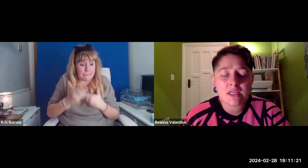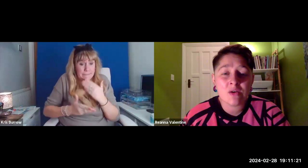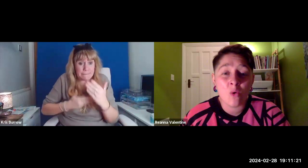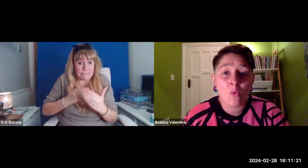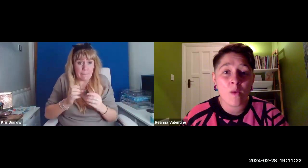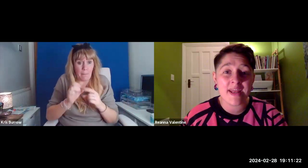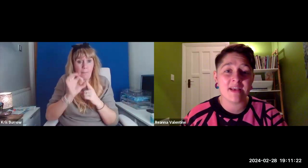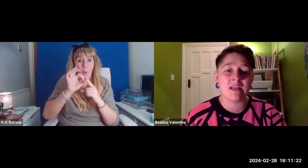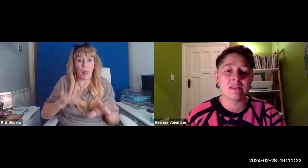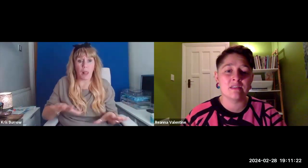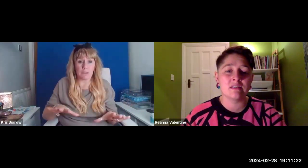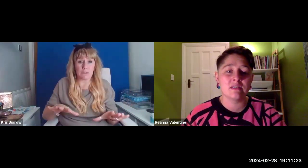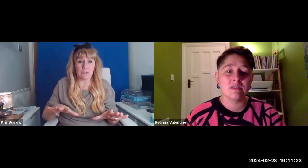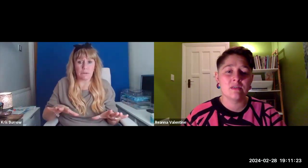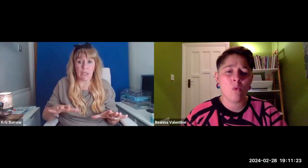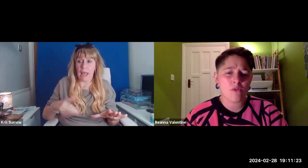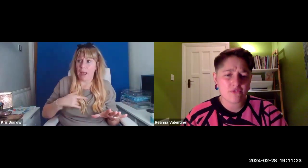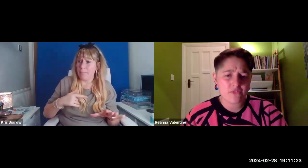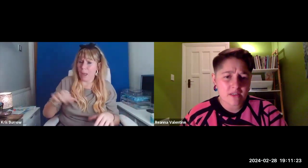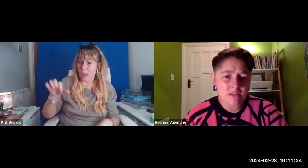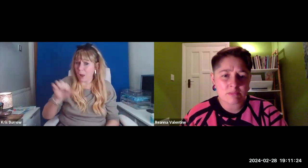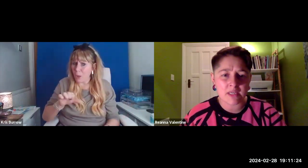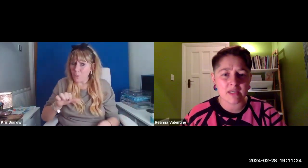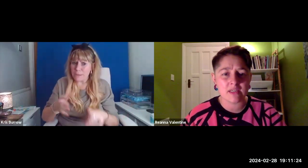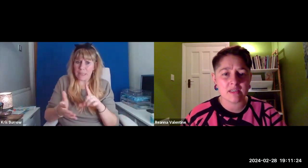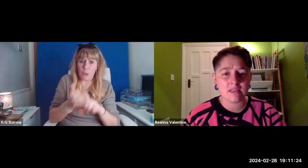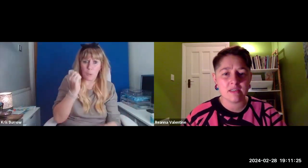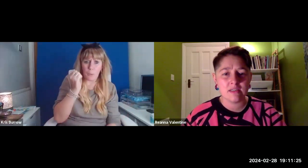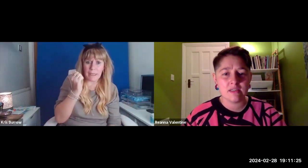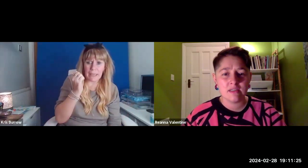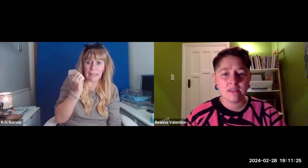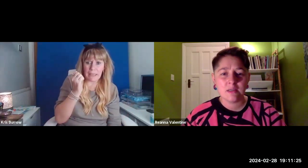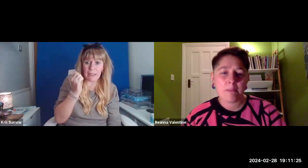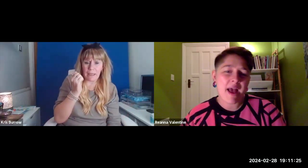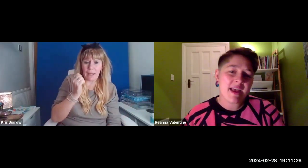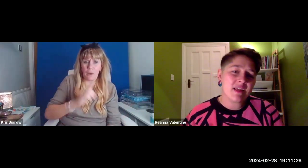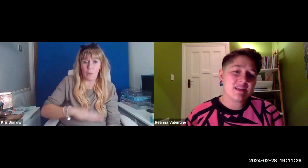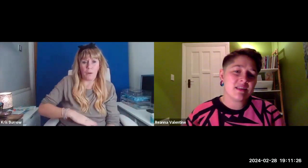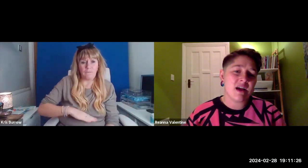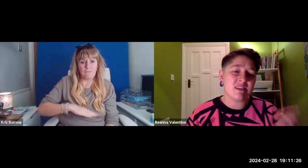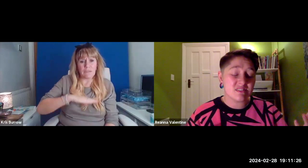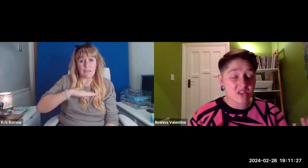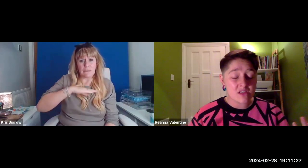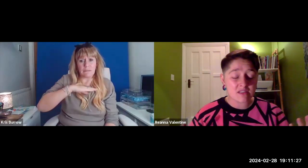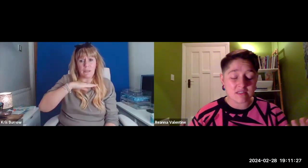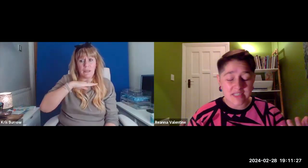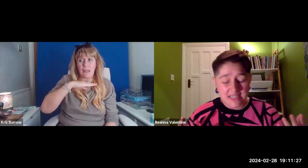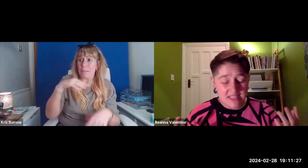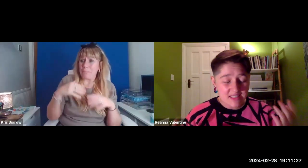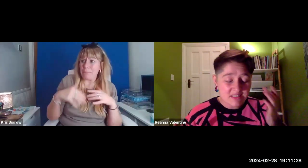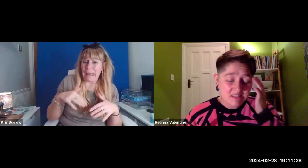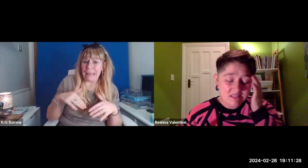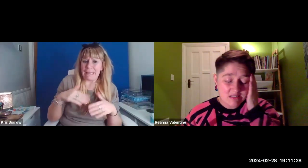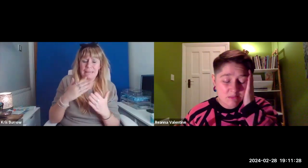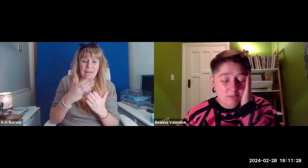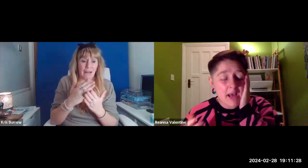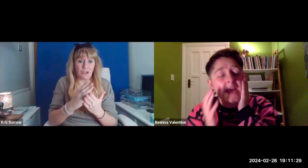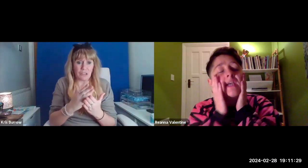losing or winning? What fills me? Pain. Uncertainty.